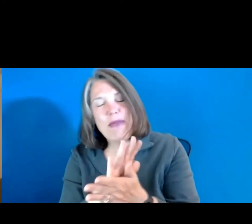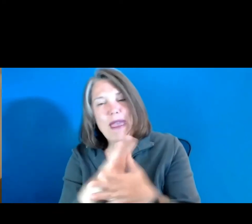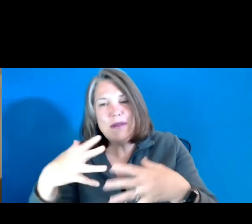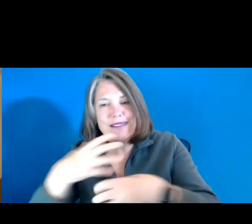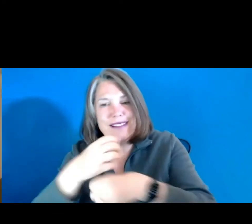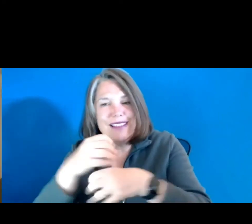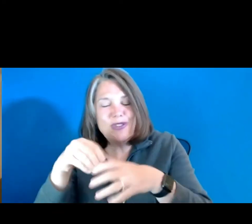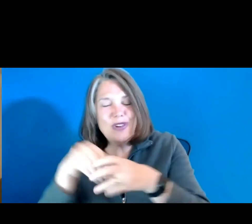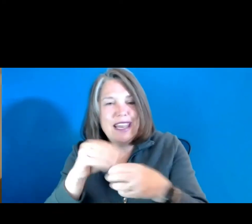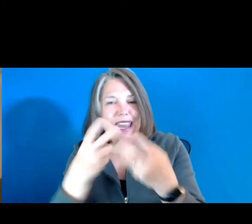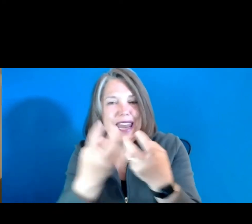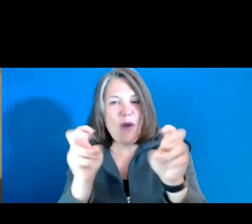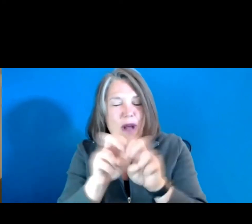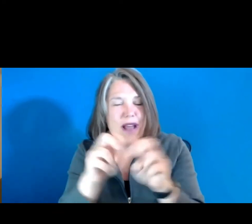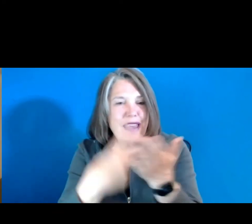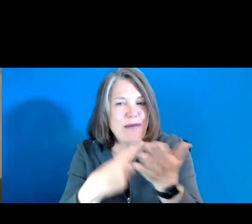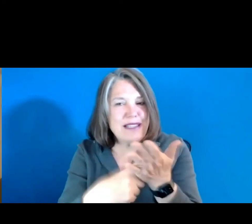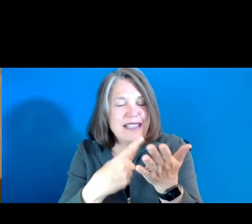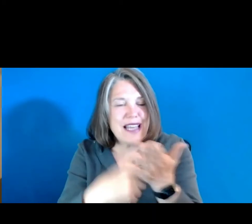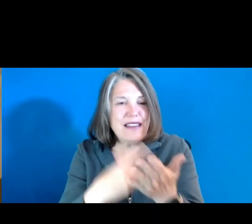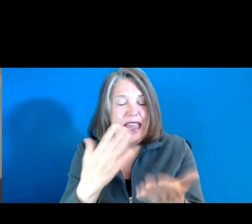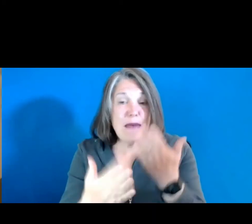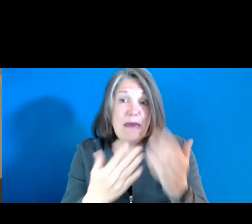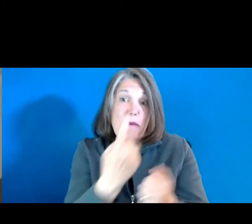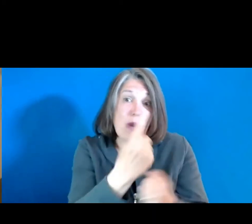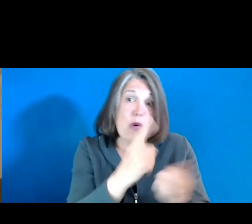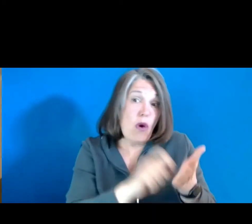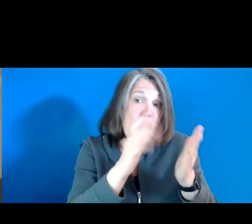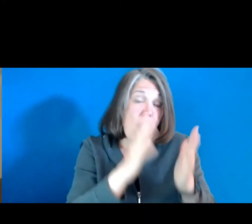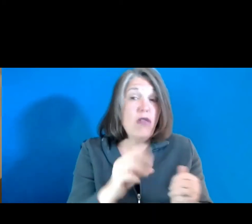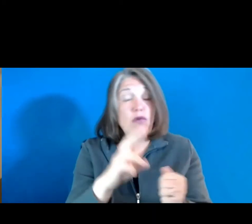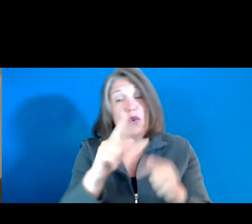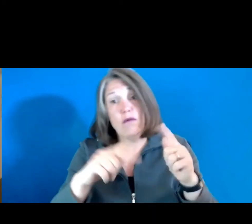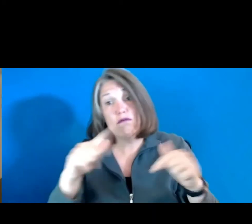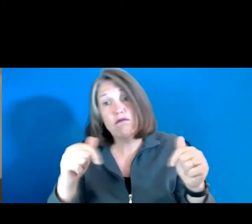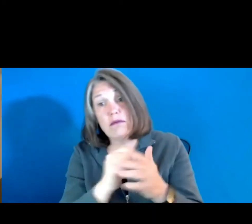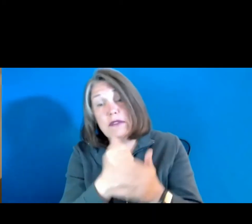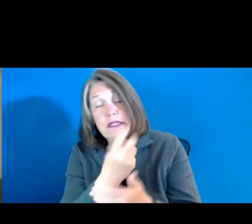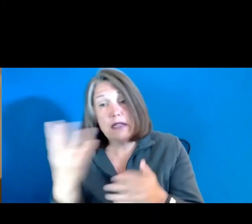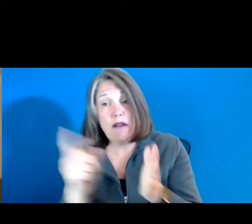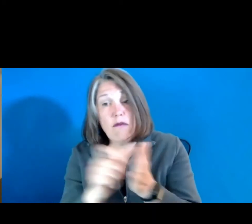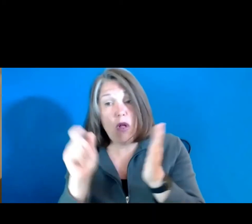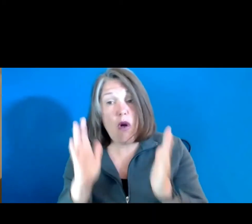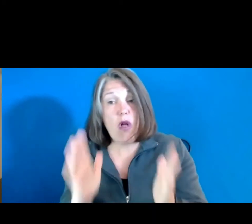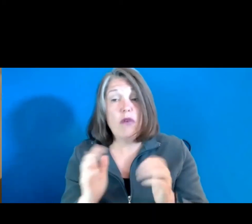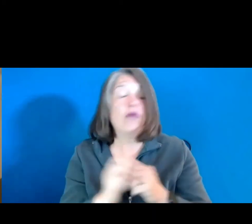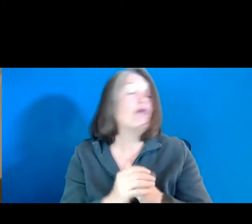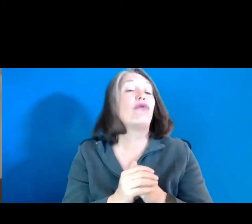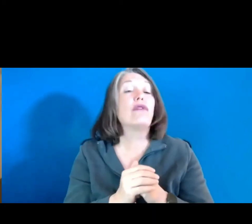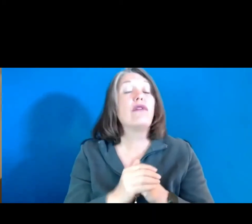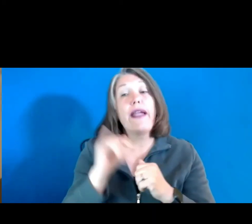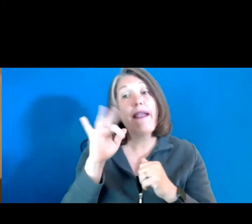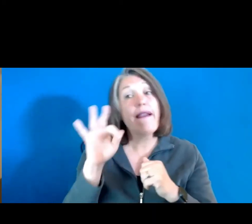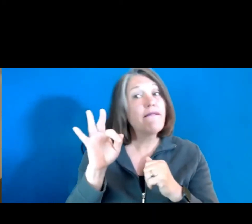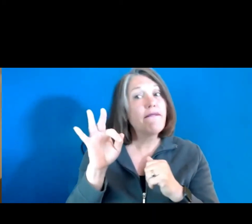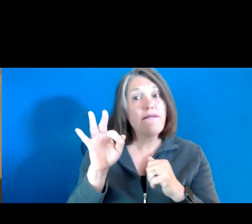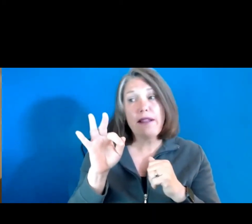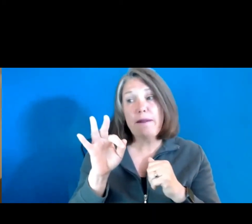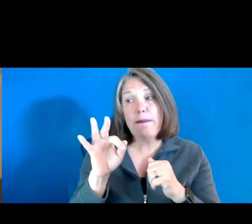round table. They may have single authors or multiple authors. If, but